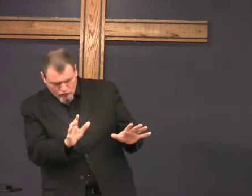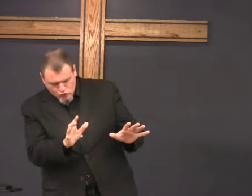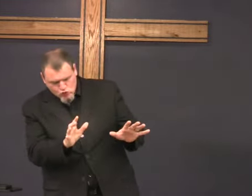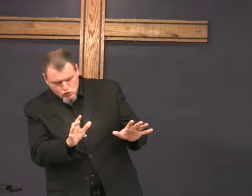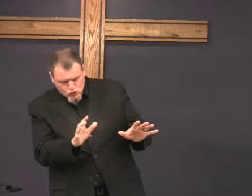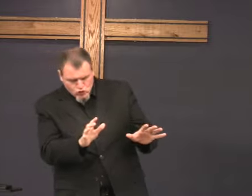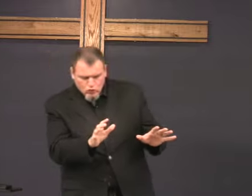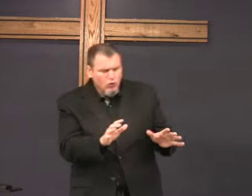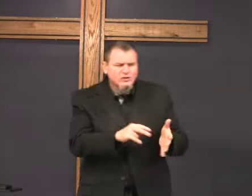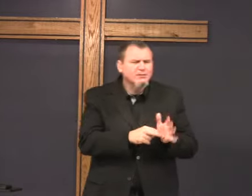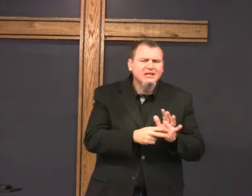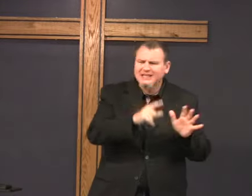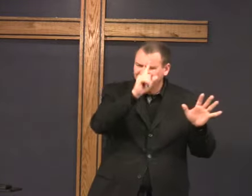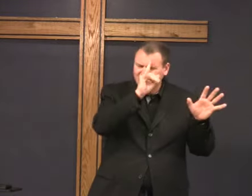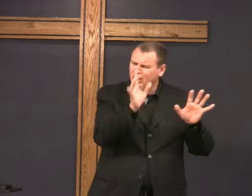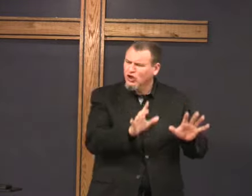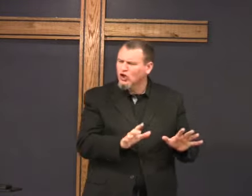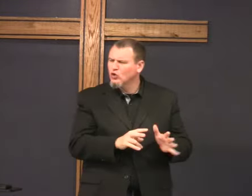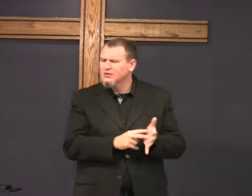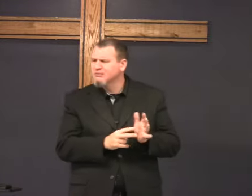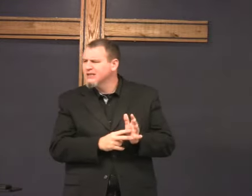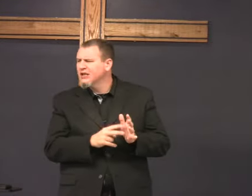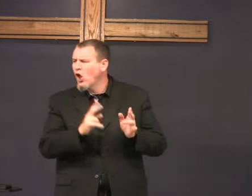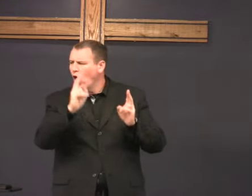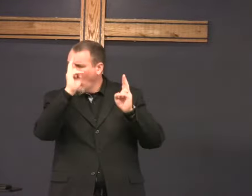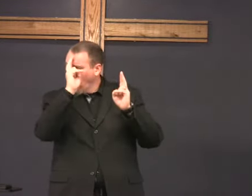A sign of respect and awe.